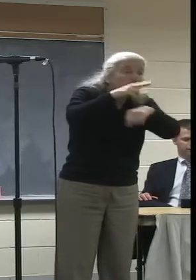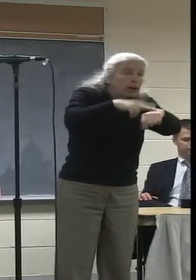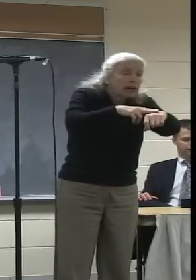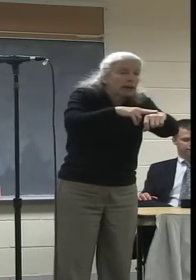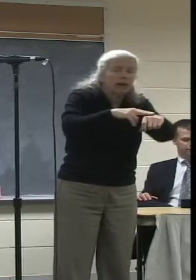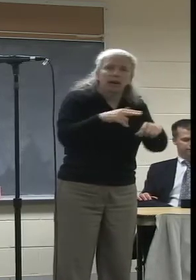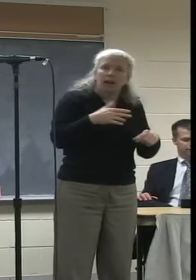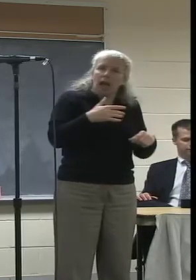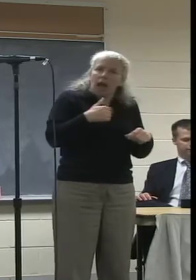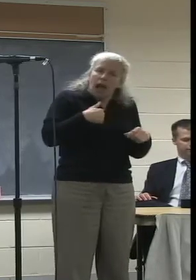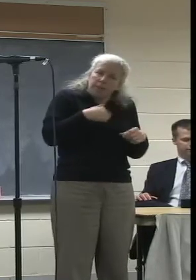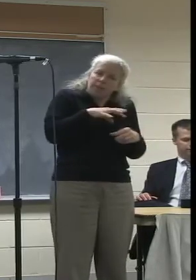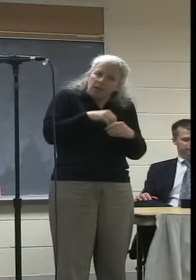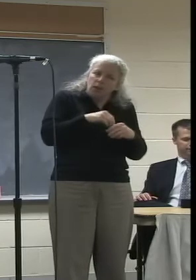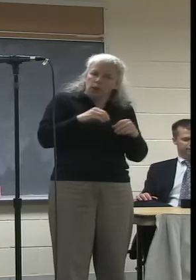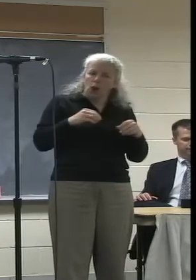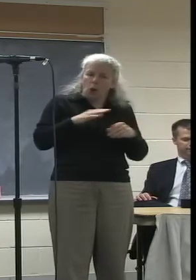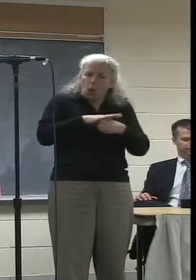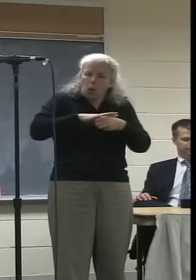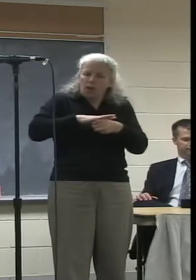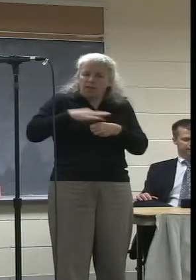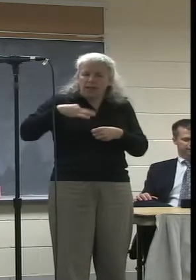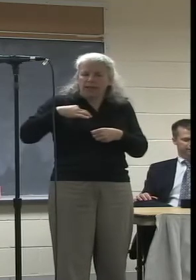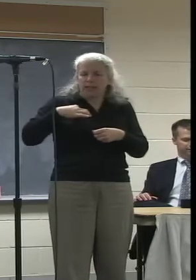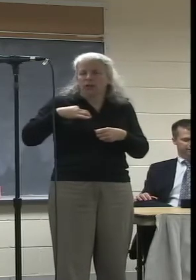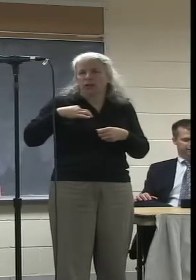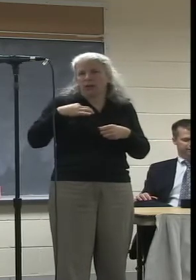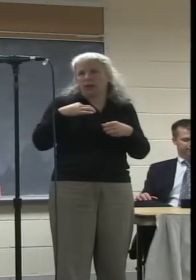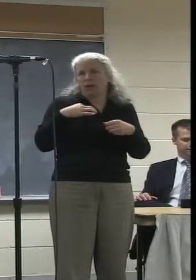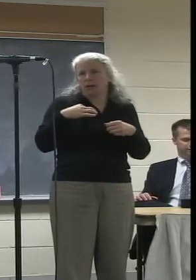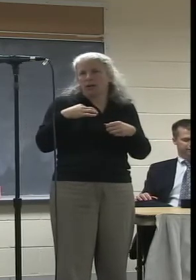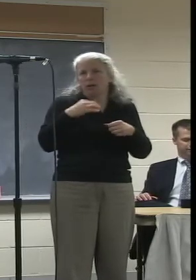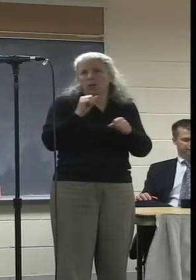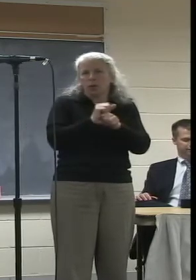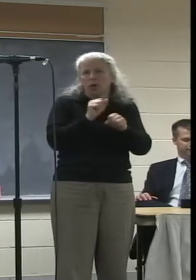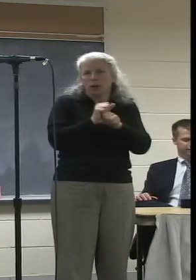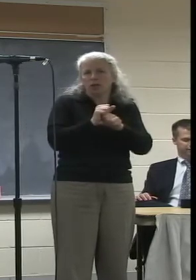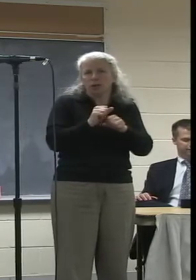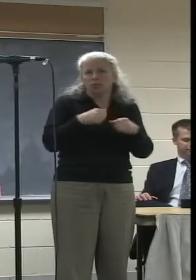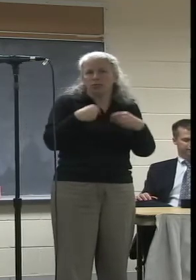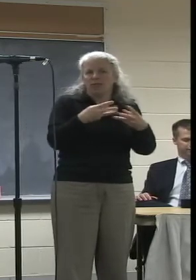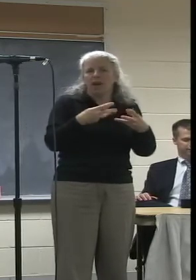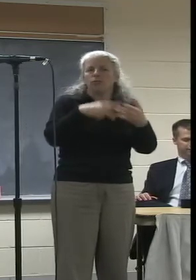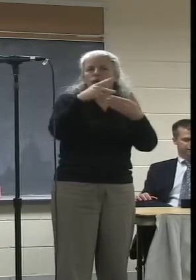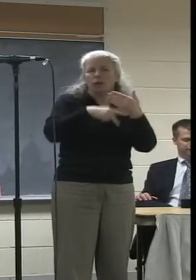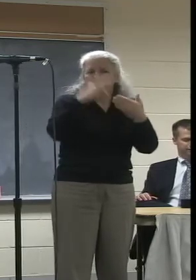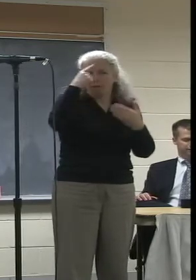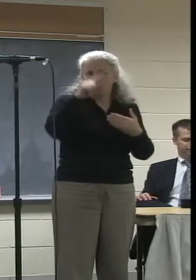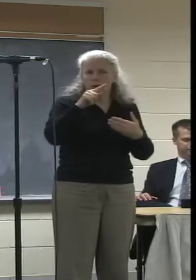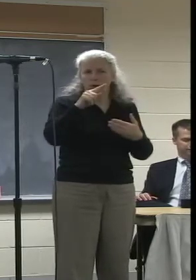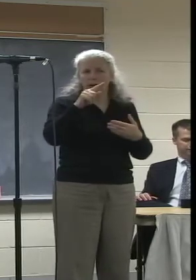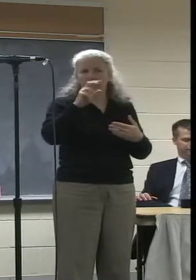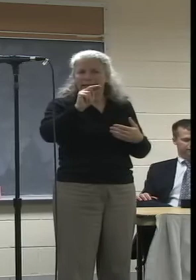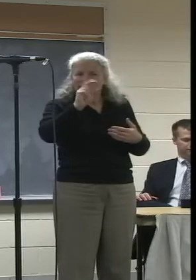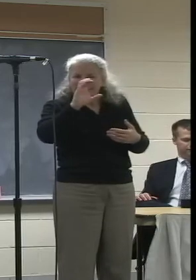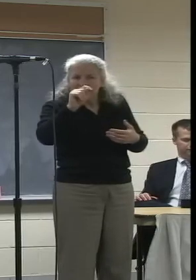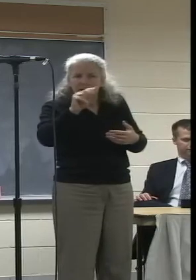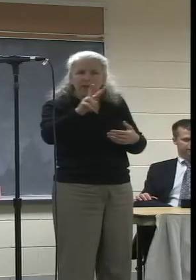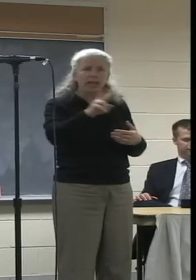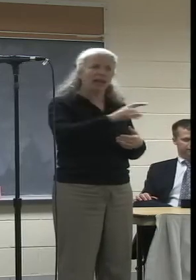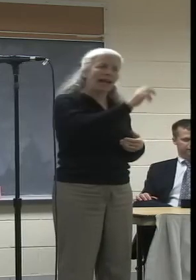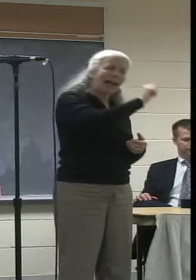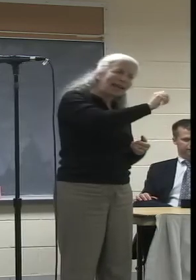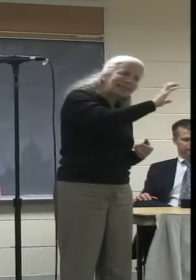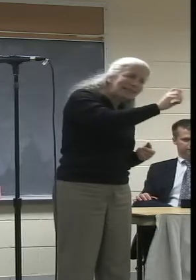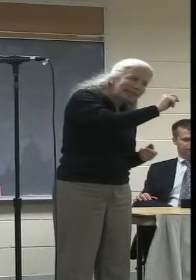local volunteer effort that provides programming for NCTV, for ACTV. And I just wanted